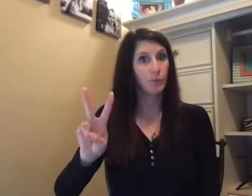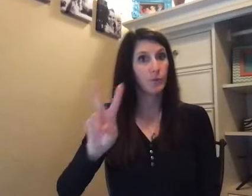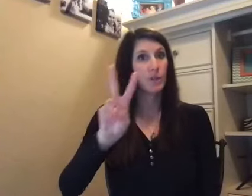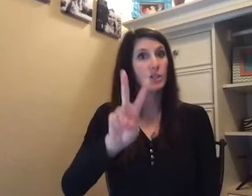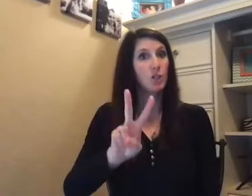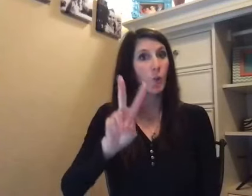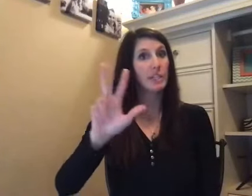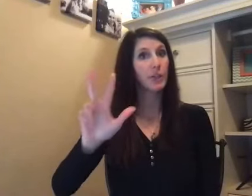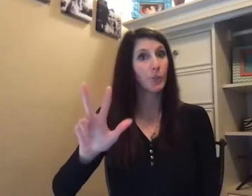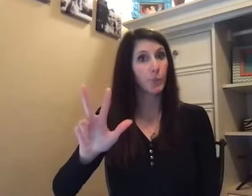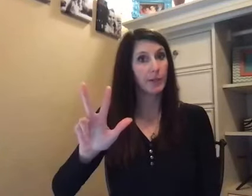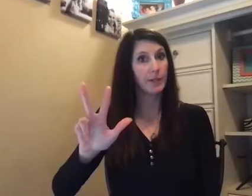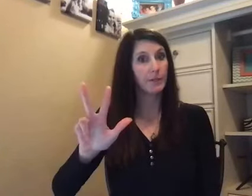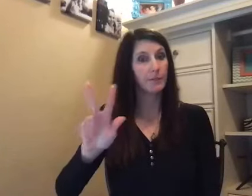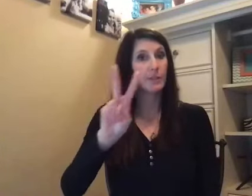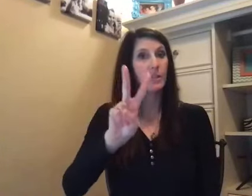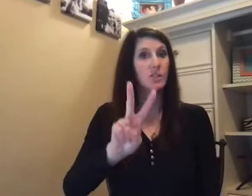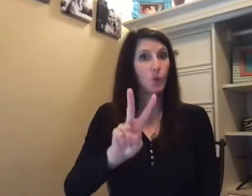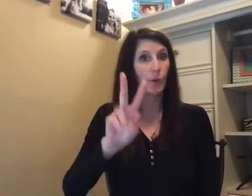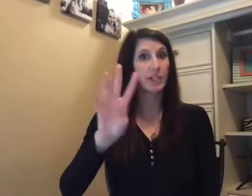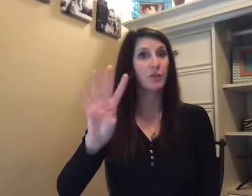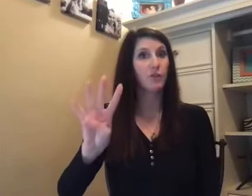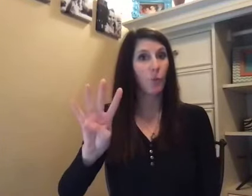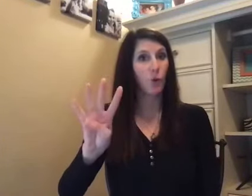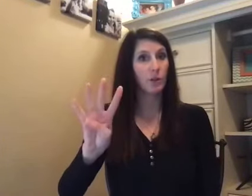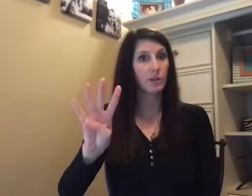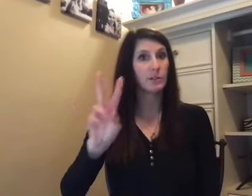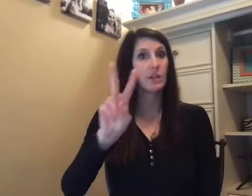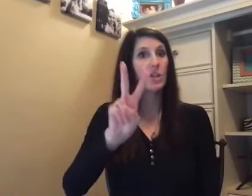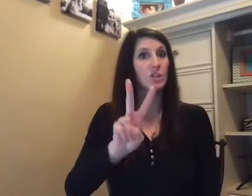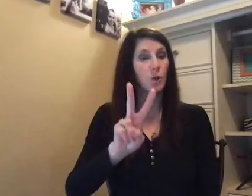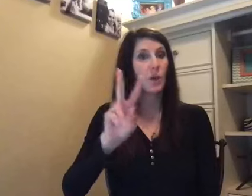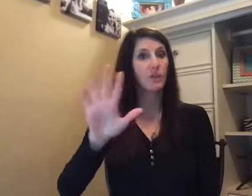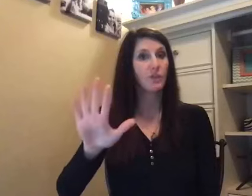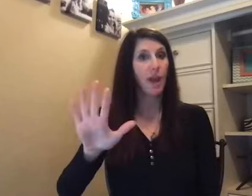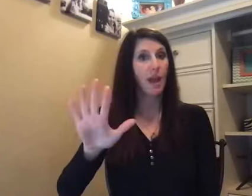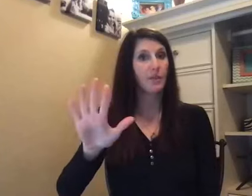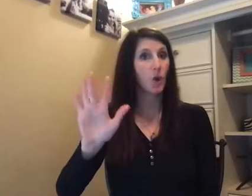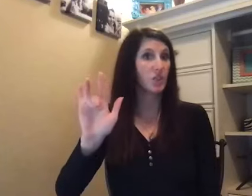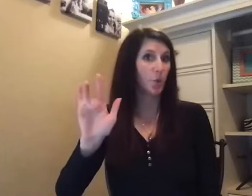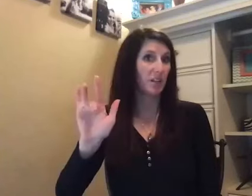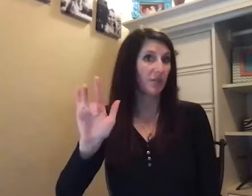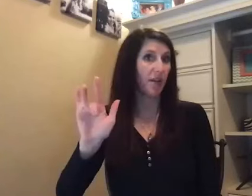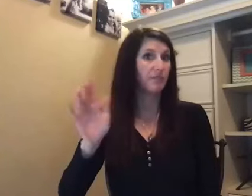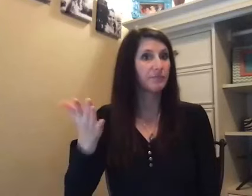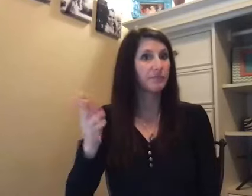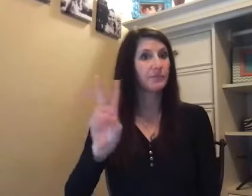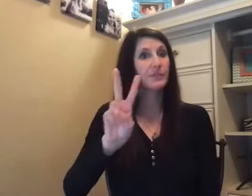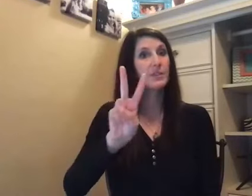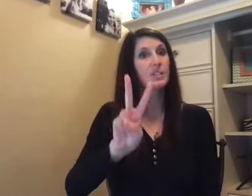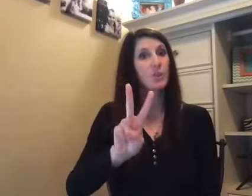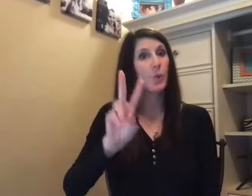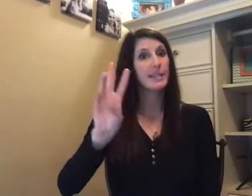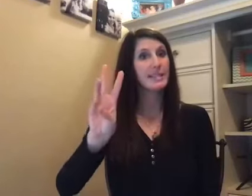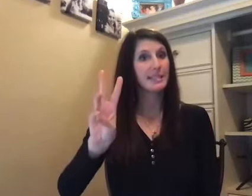23, 24, 25, or 25, 26,